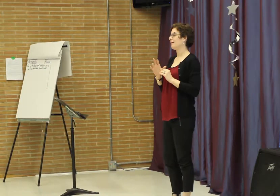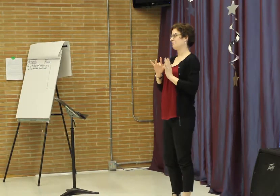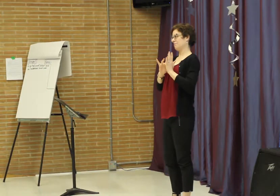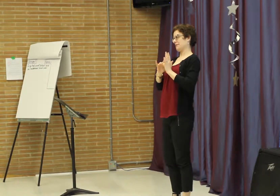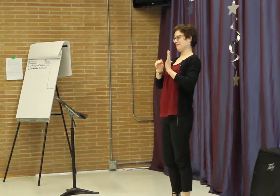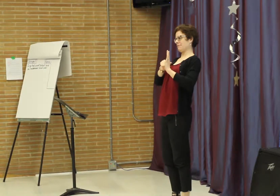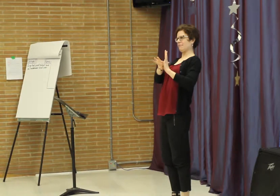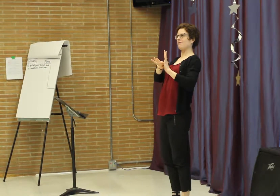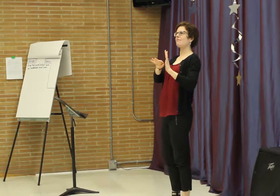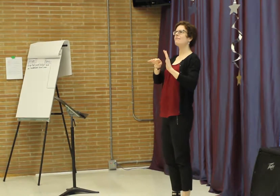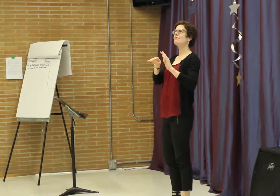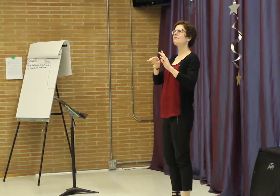be remedied in some sense.